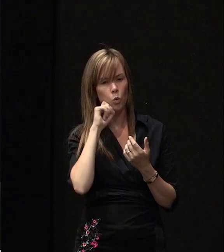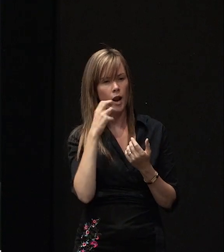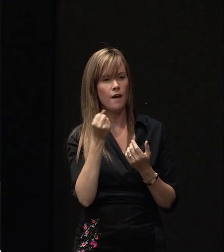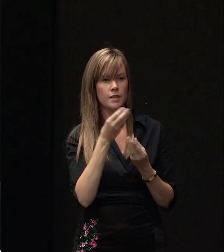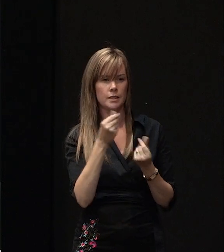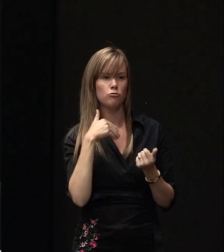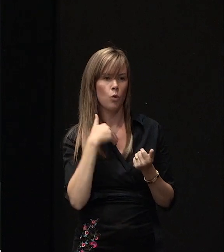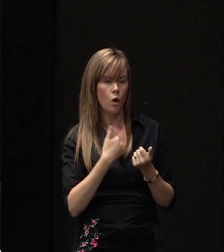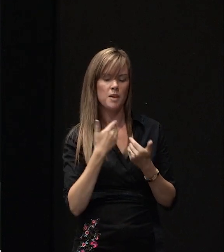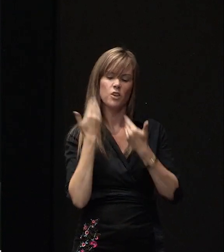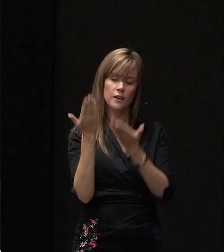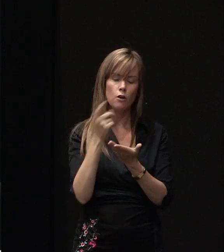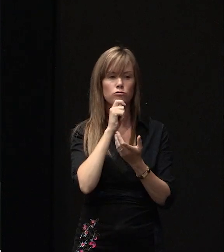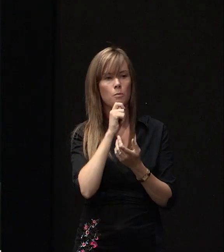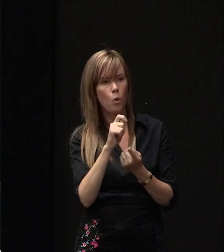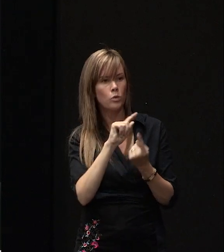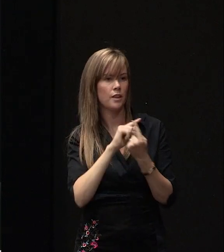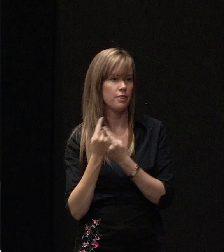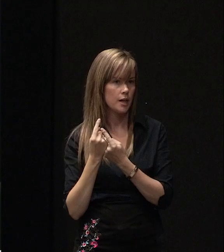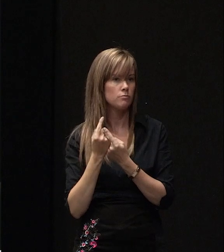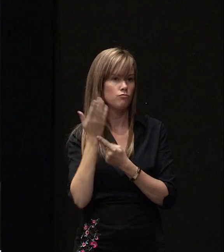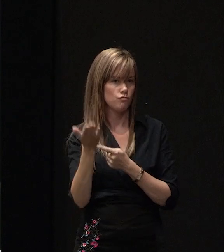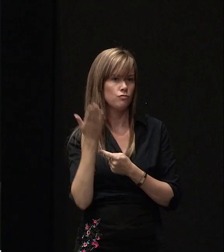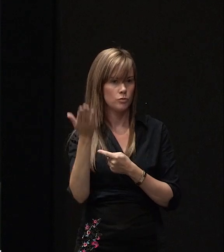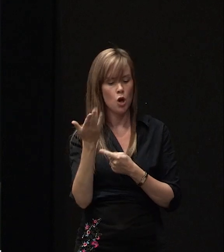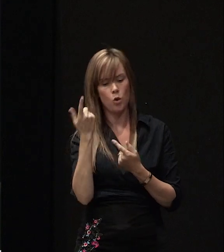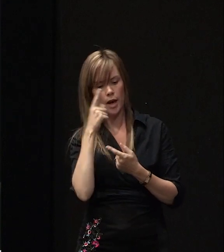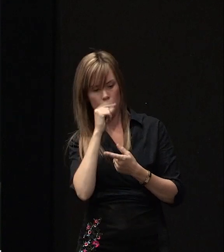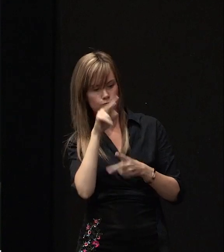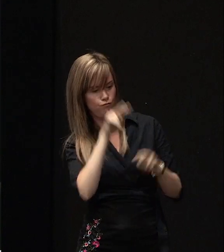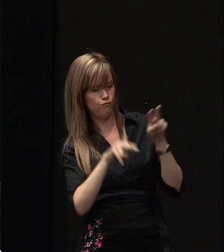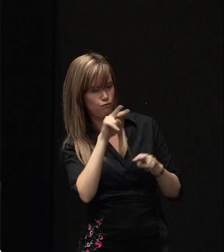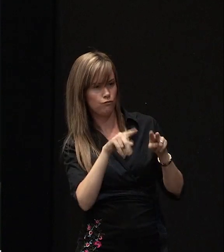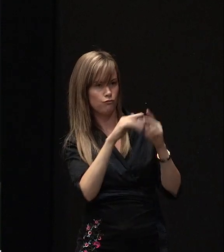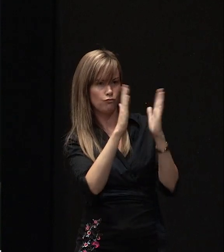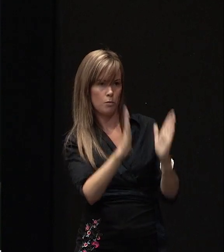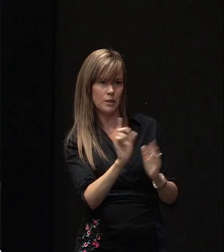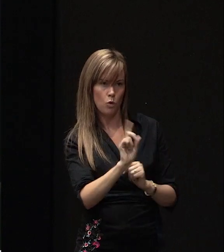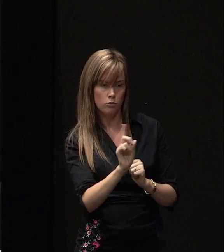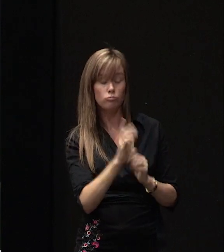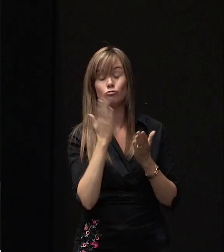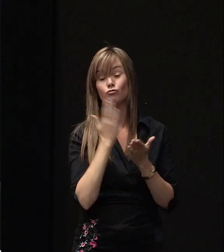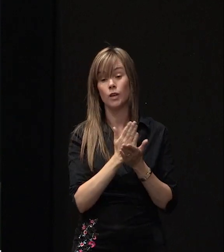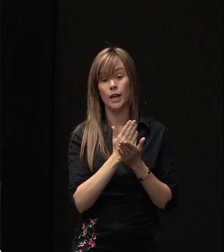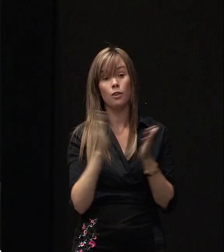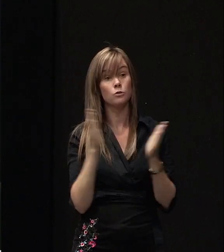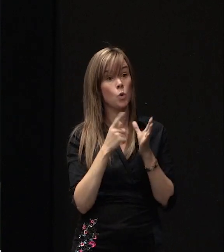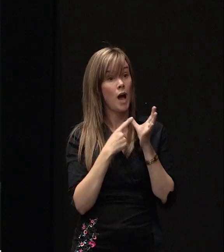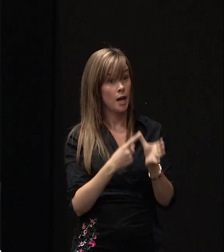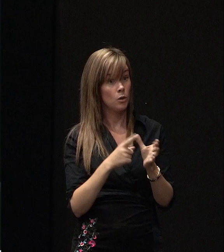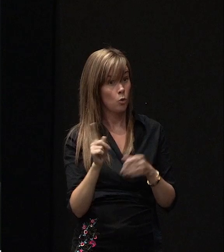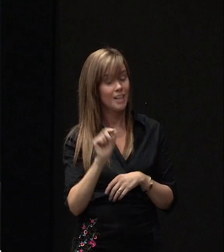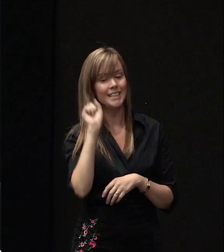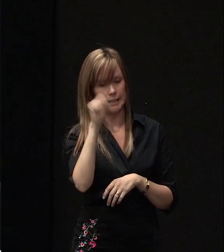probably providing us with some reports so that we can ascertain exactly what the property is, but the short answer is yes, we will consider